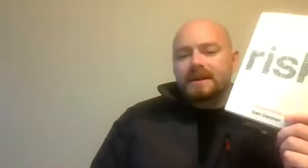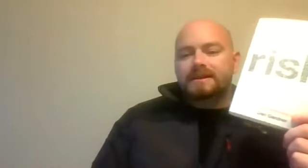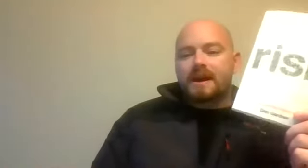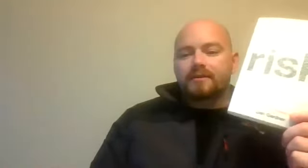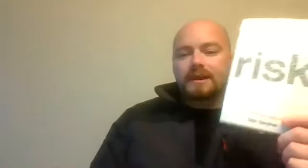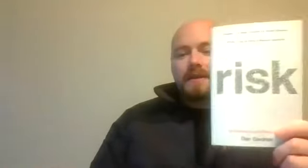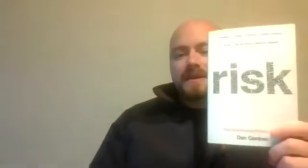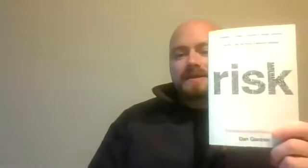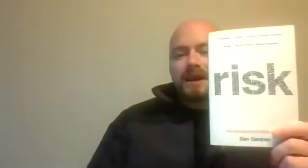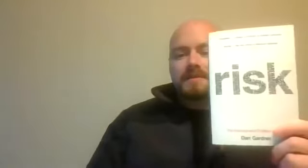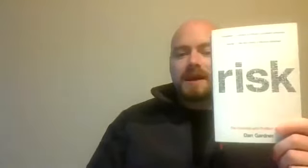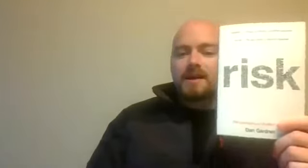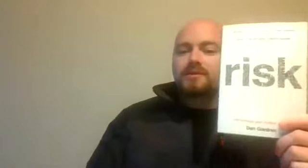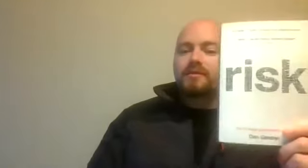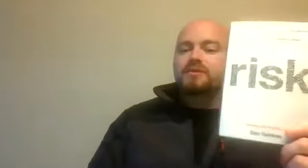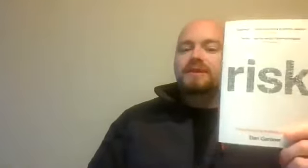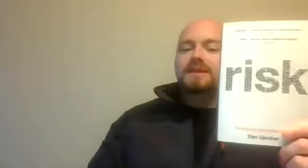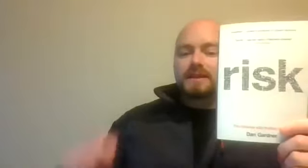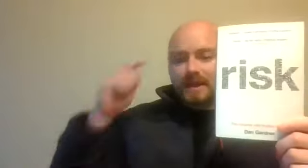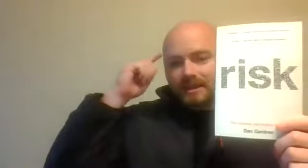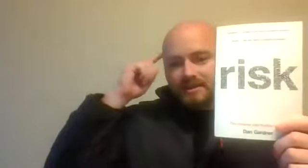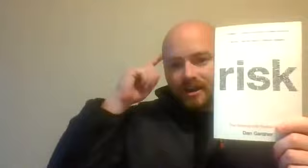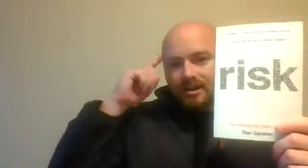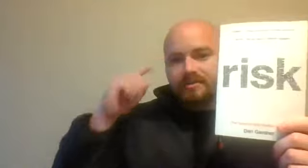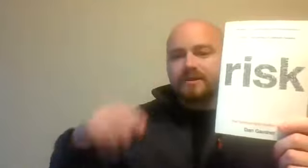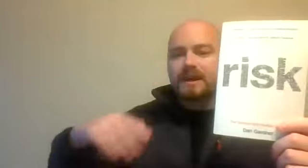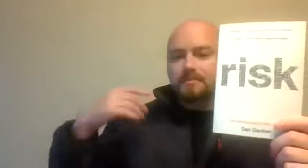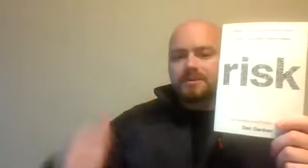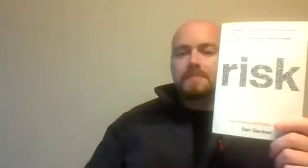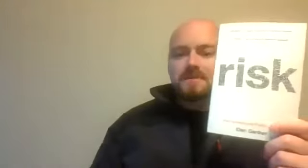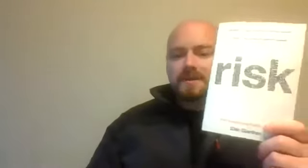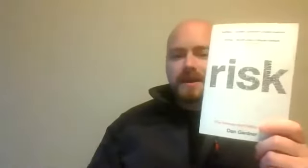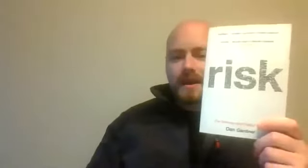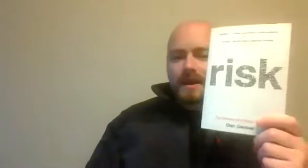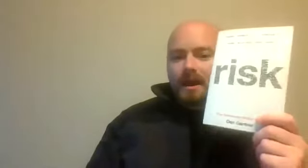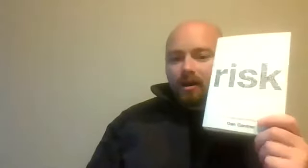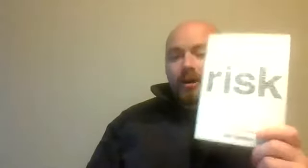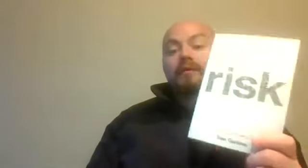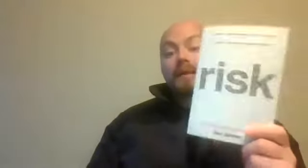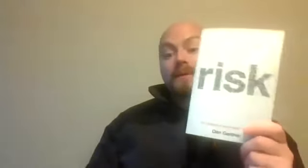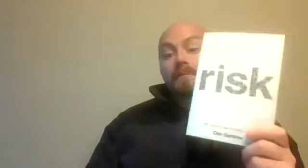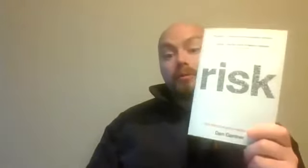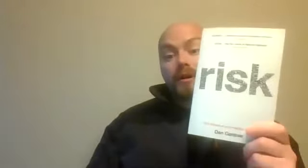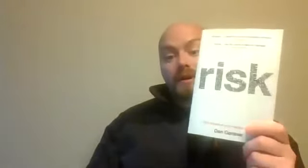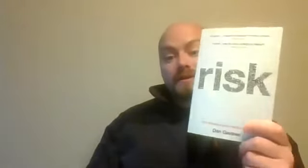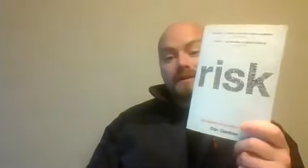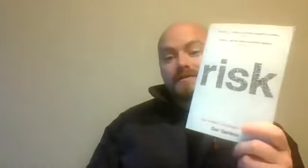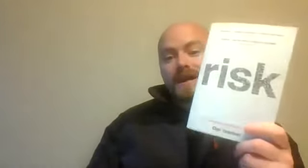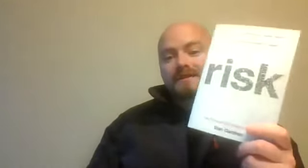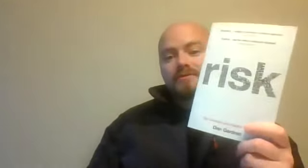it kind of down in layman's terms. So if you're interested in the psychology of risk and the perception of risk, I highly recommend that book. It's a fantastic